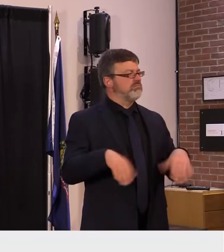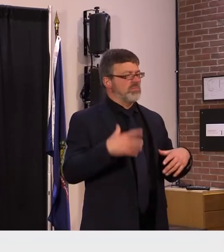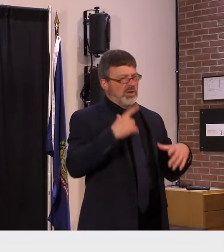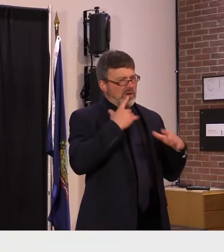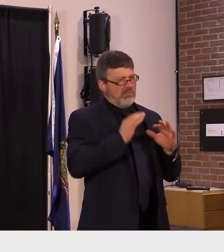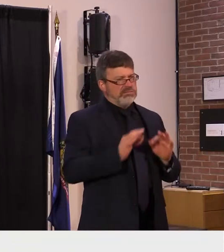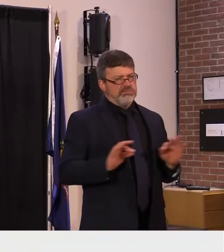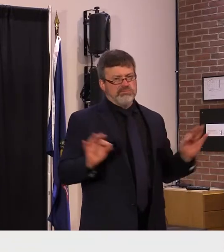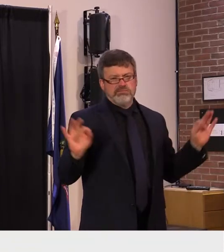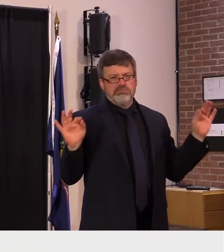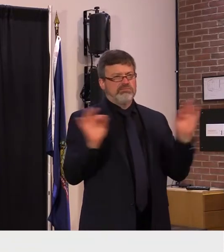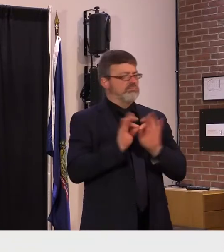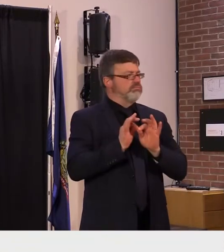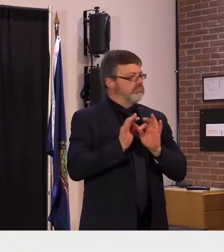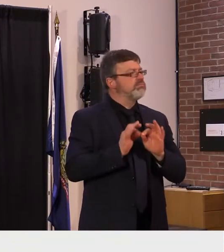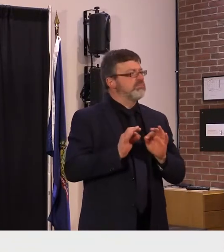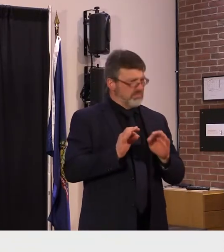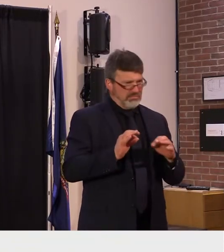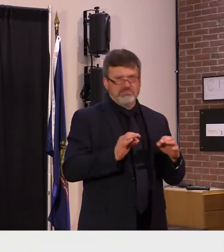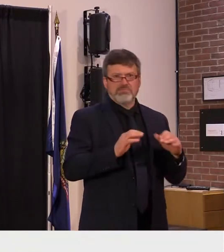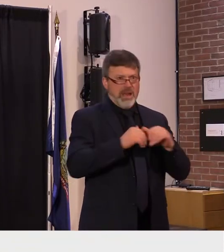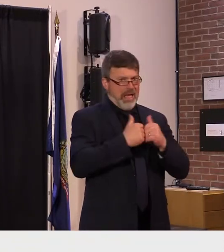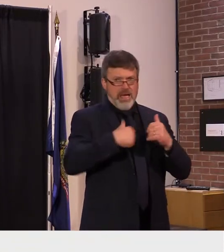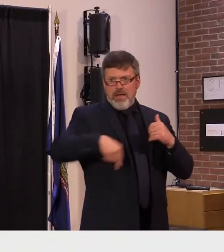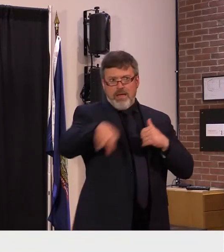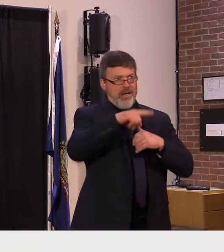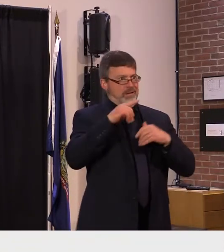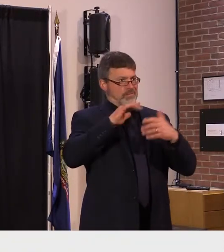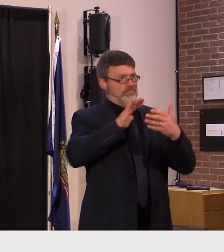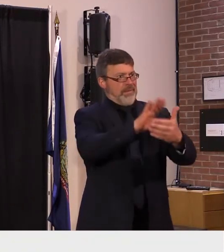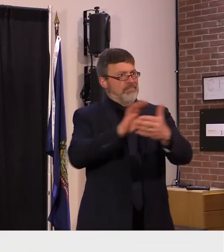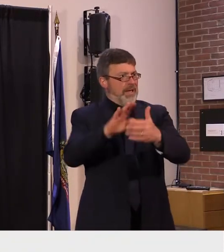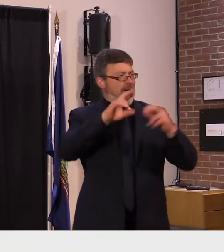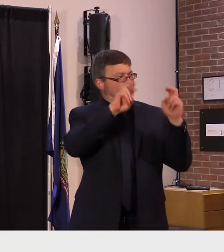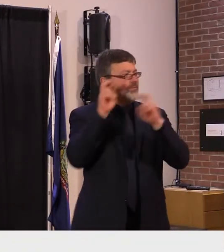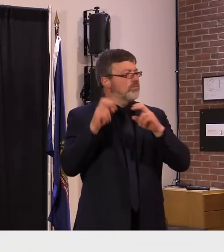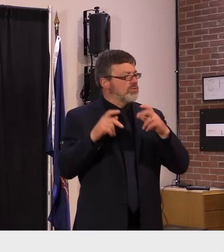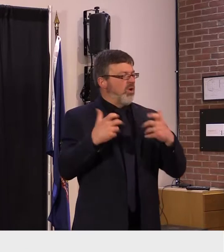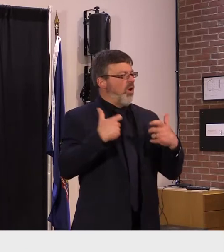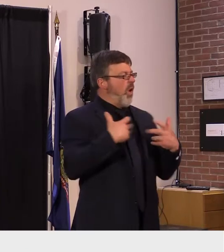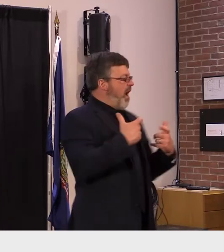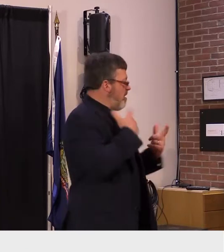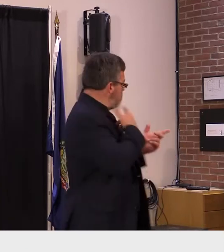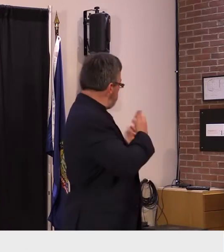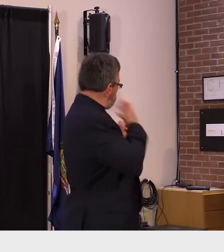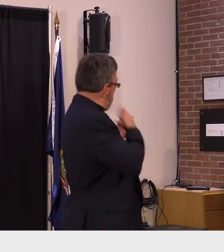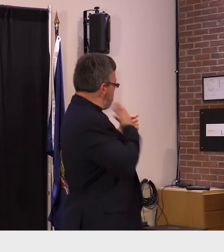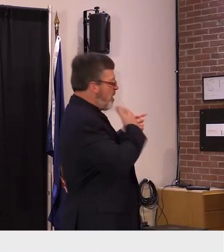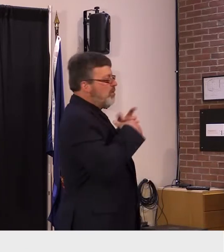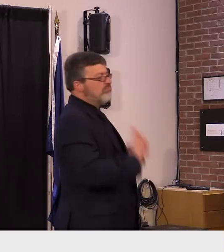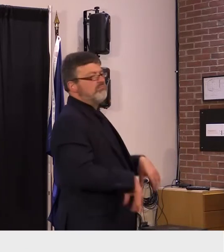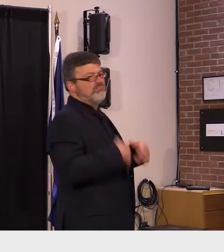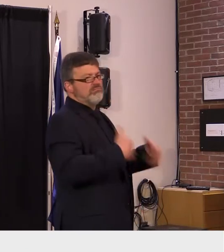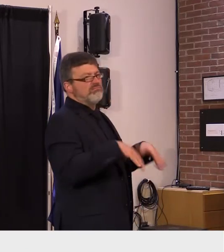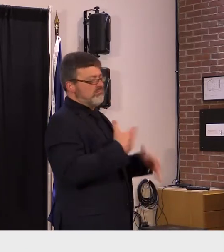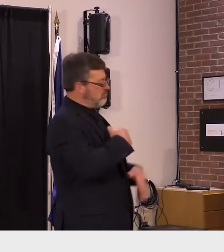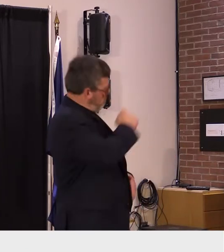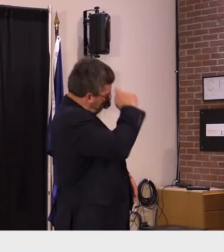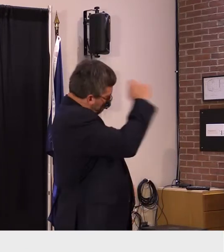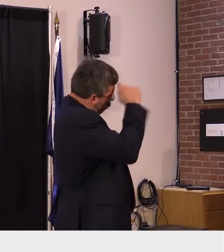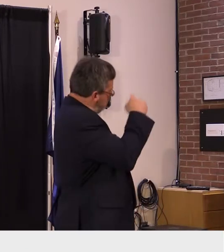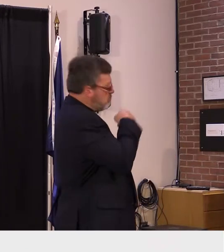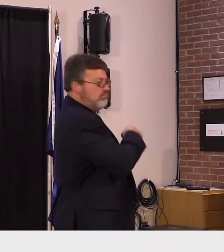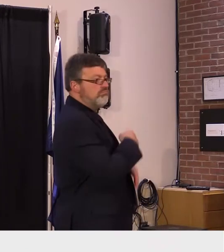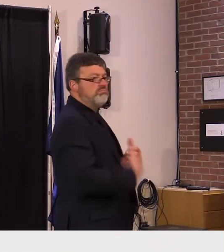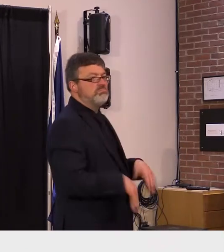pandemic response is really a significant understatement so thank you very much commissioner shirling today i'm going to provide